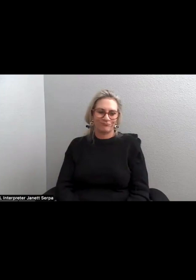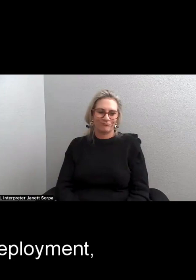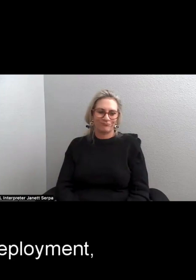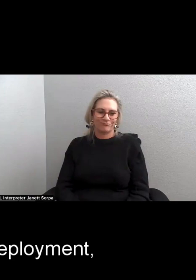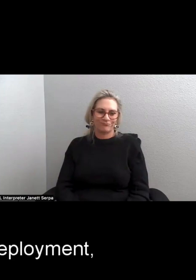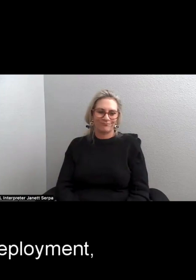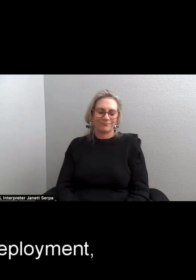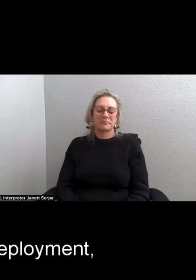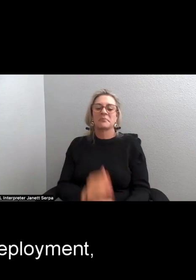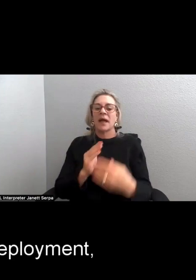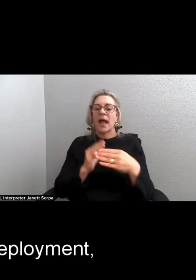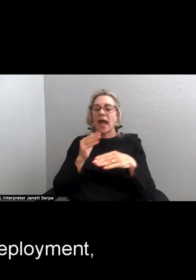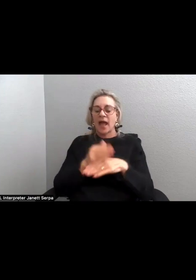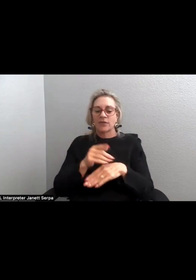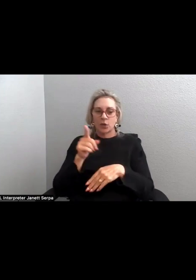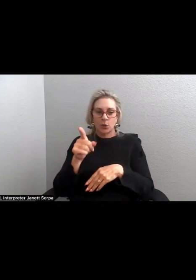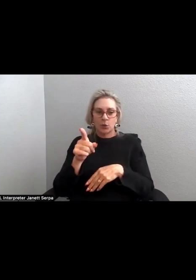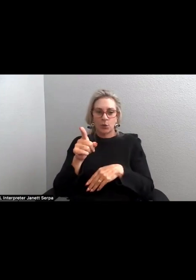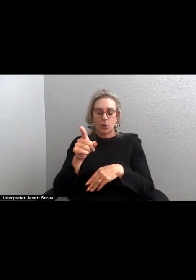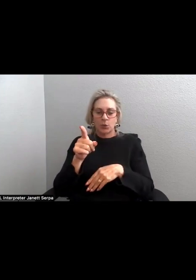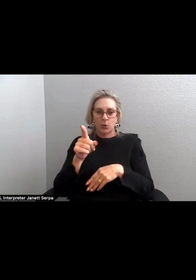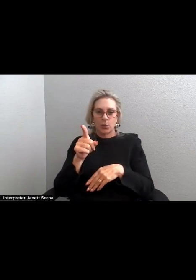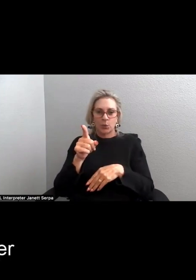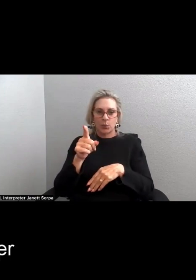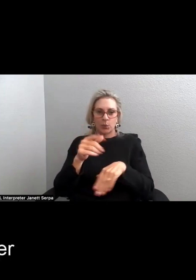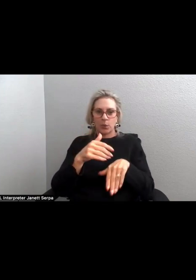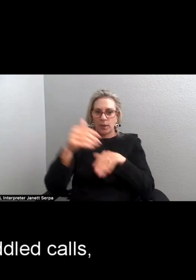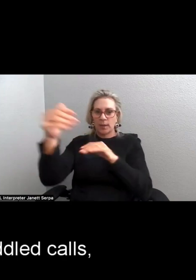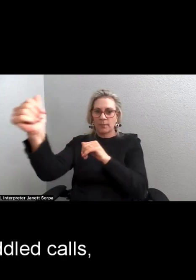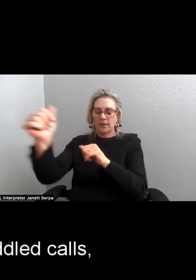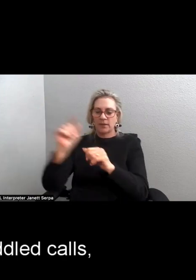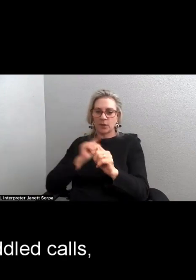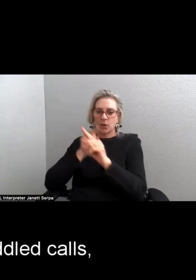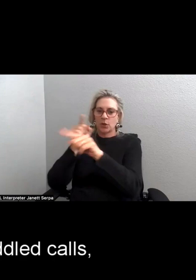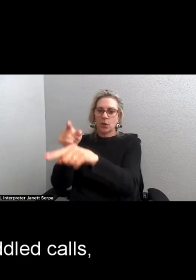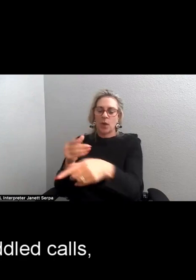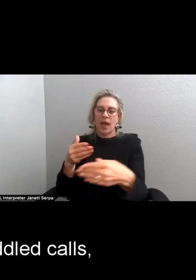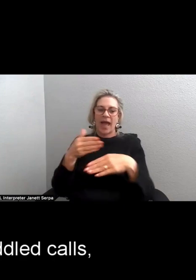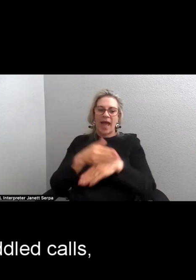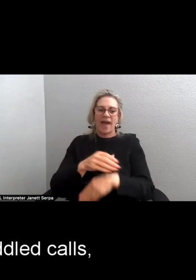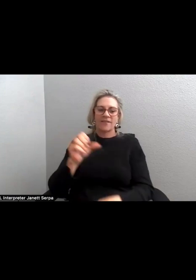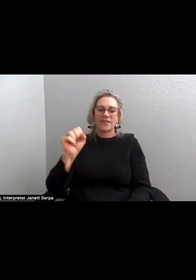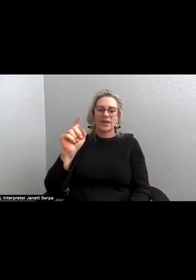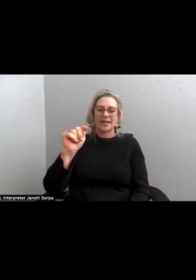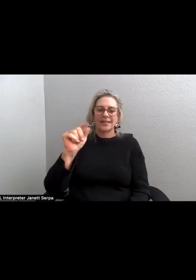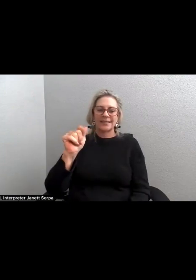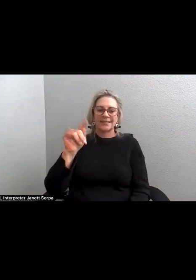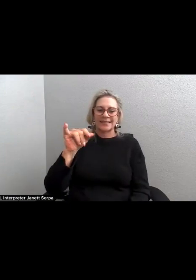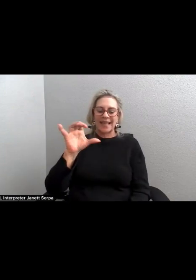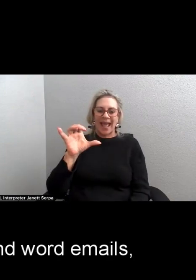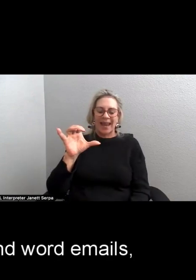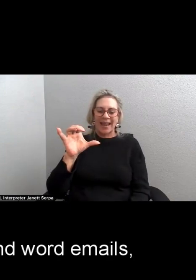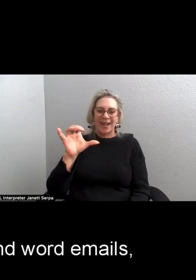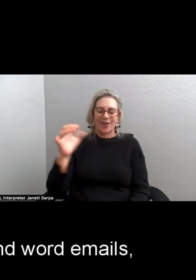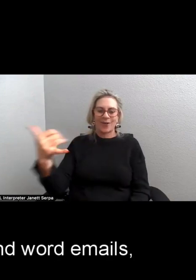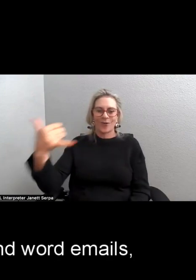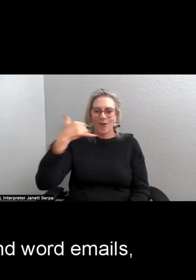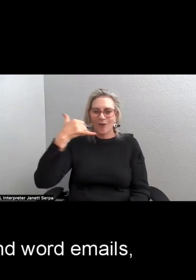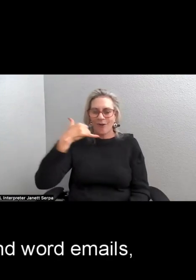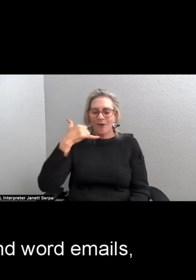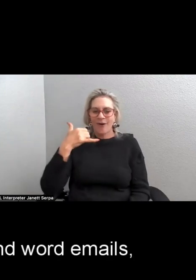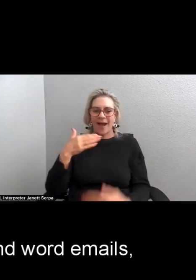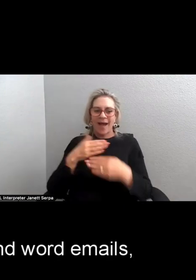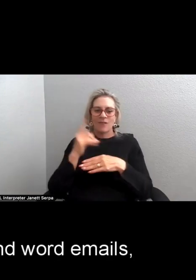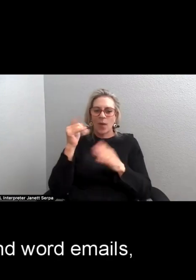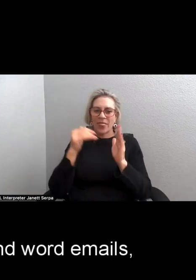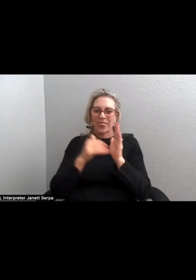After your deployment, after the static riddled calls, after the thousand